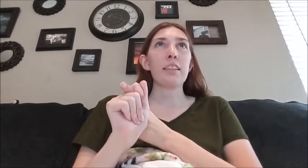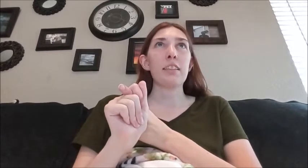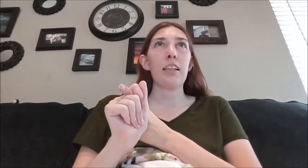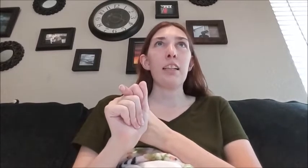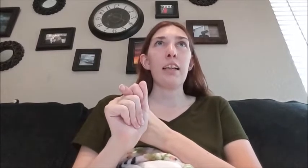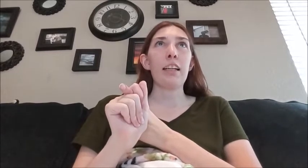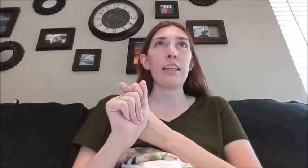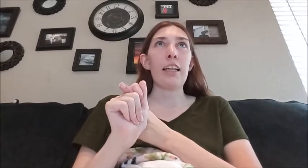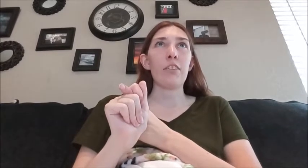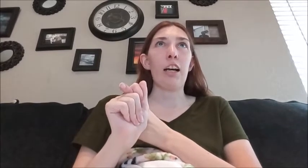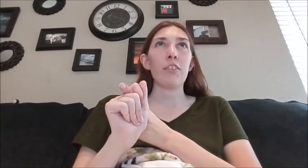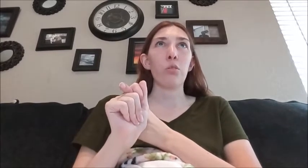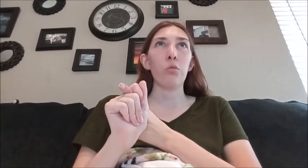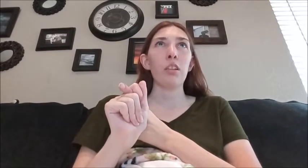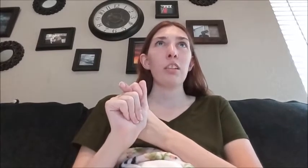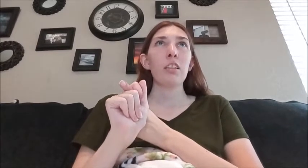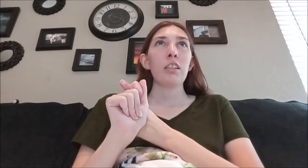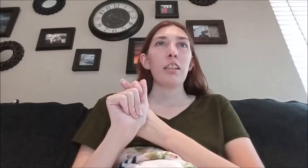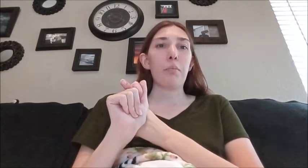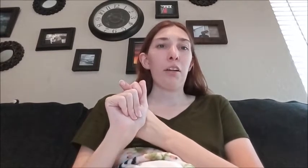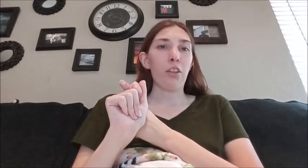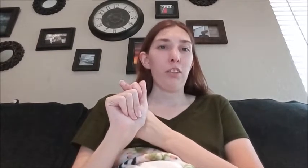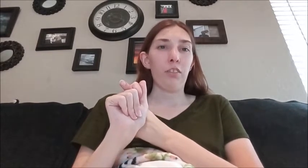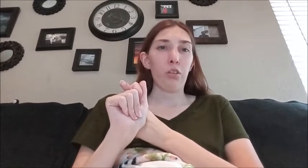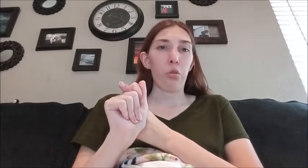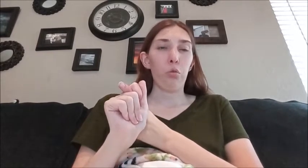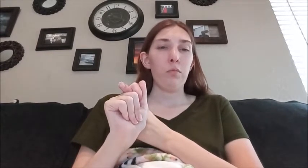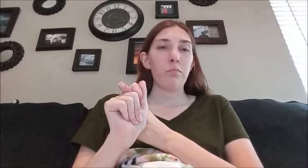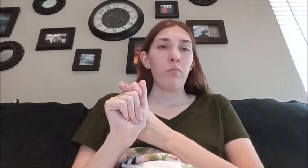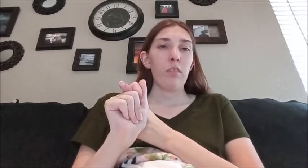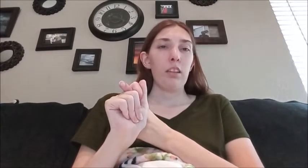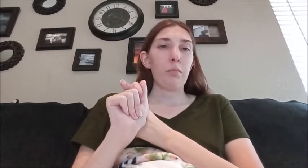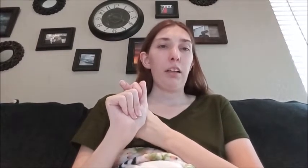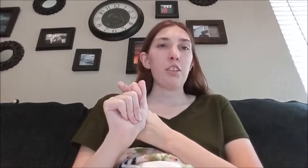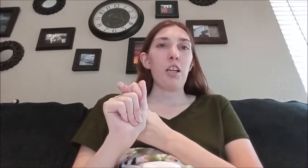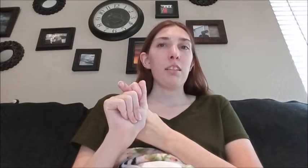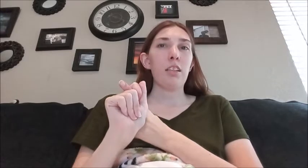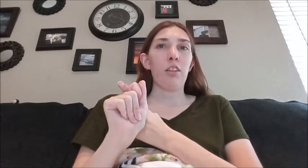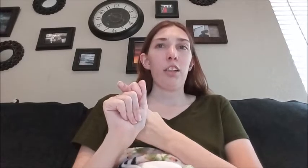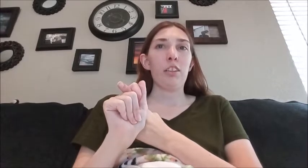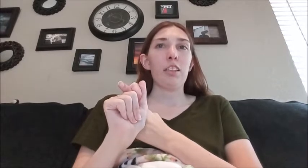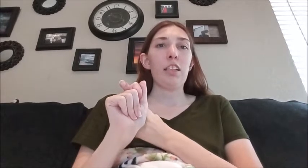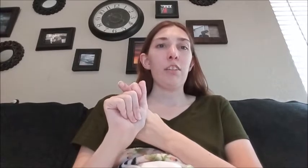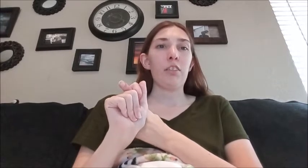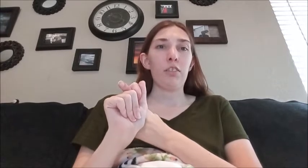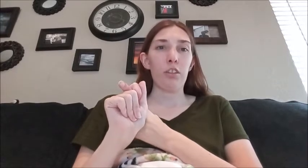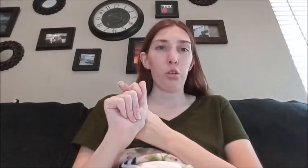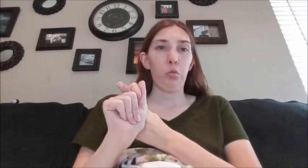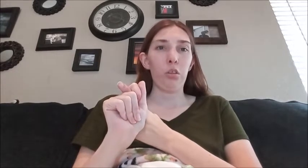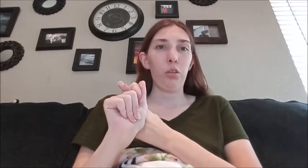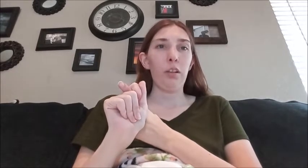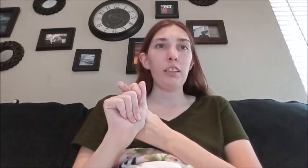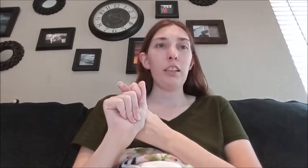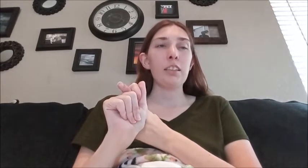anxiety I never have a cold like my heart never feels cold like my chest and heart area never ever feels cold the way it does